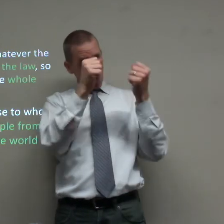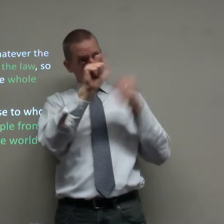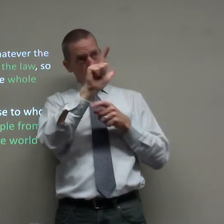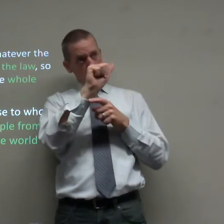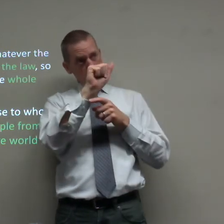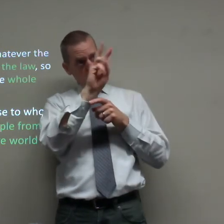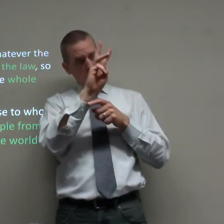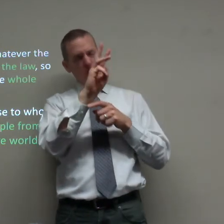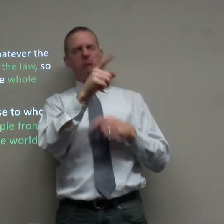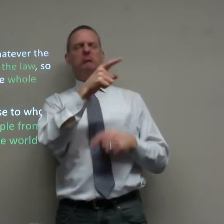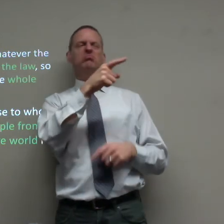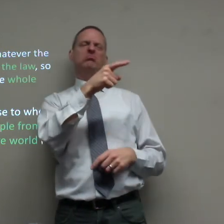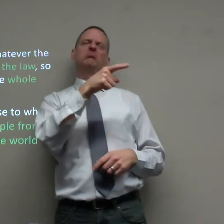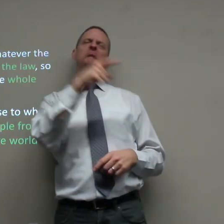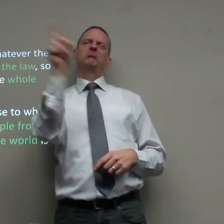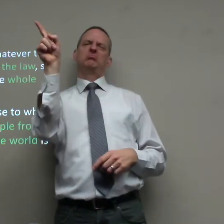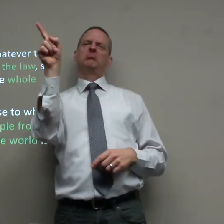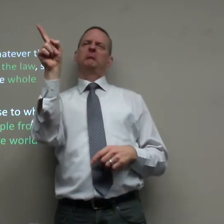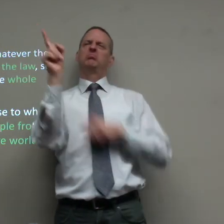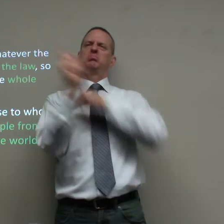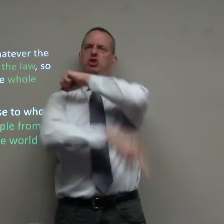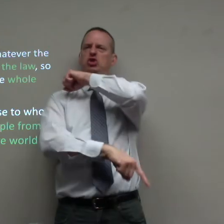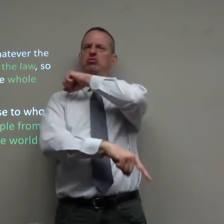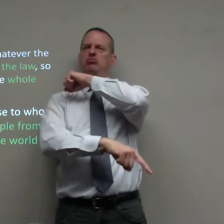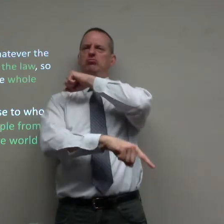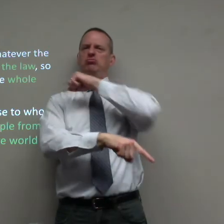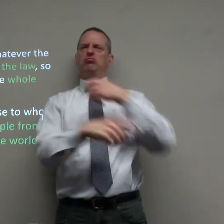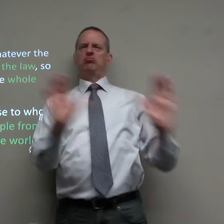you've broken the law then you must be murdered